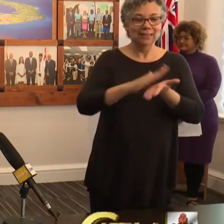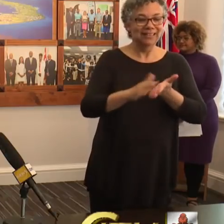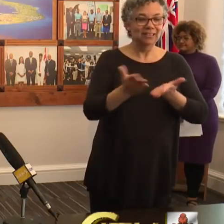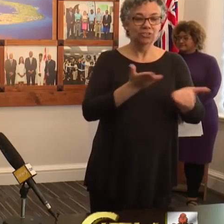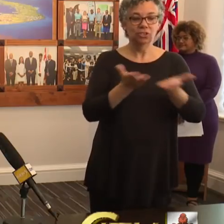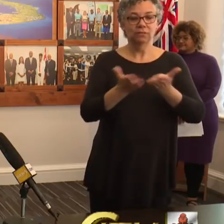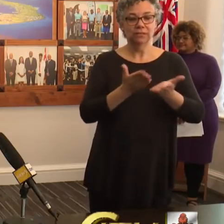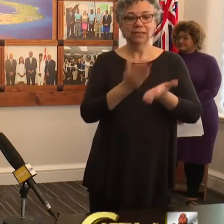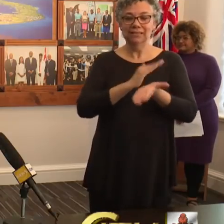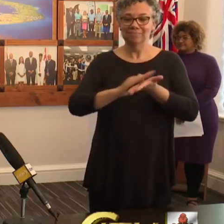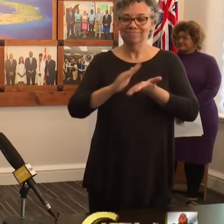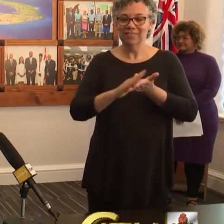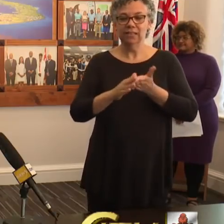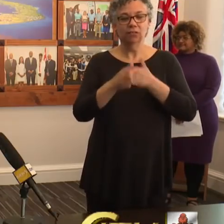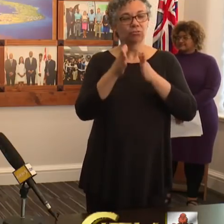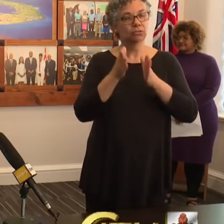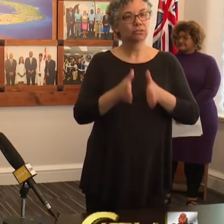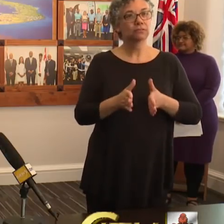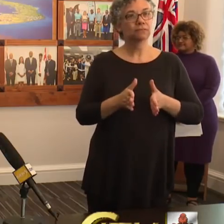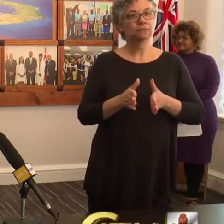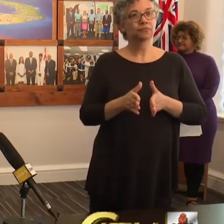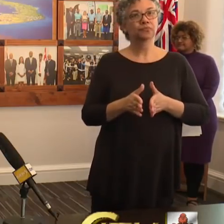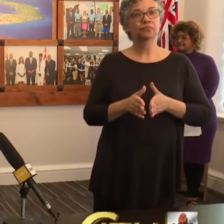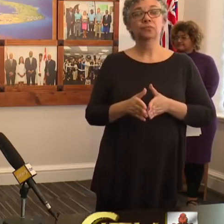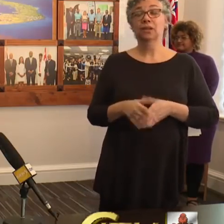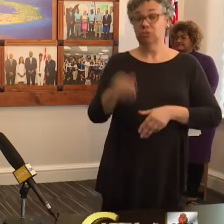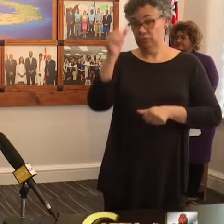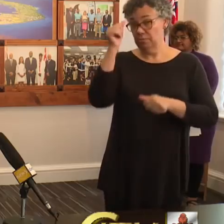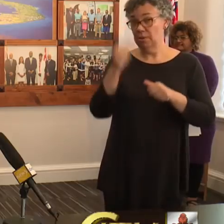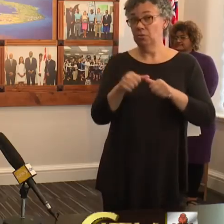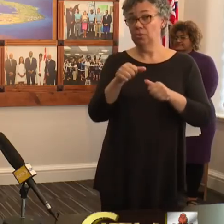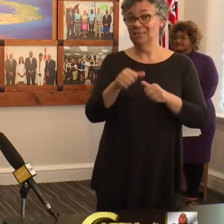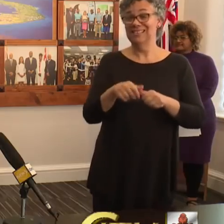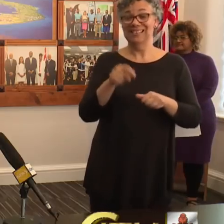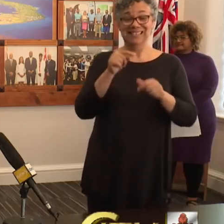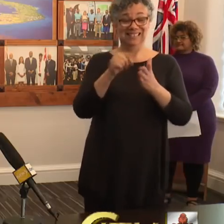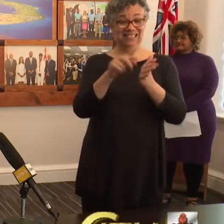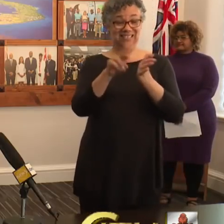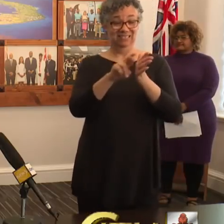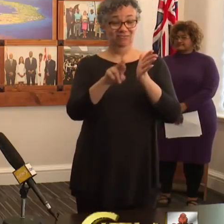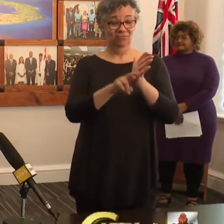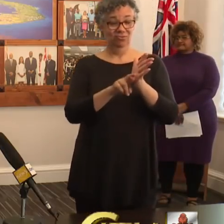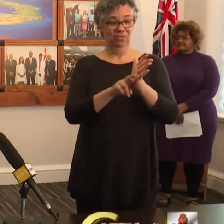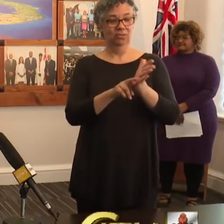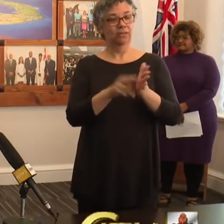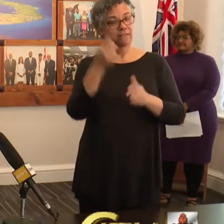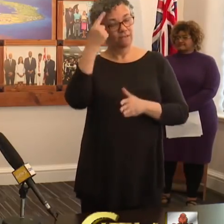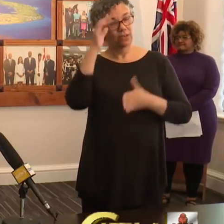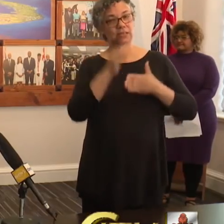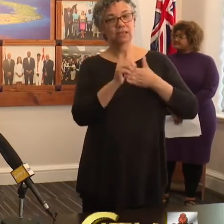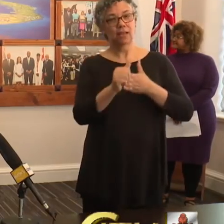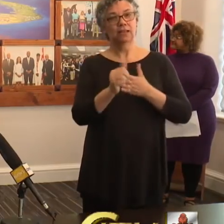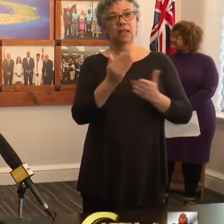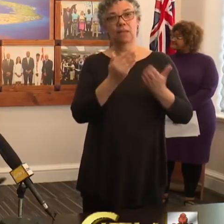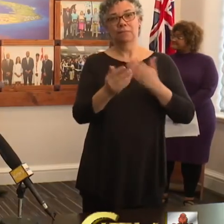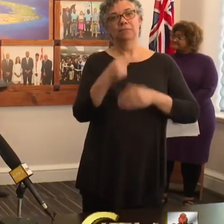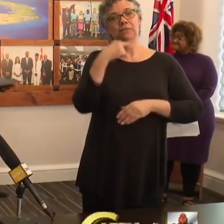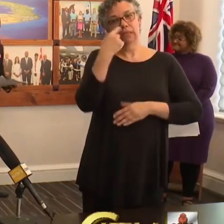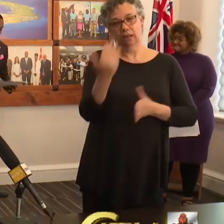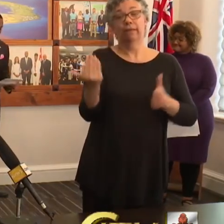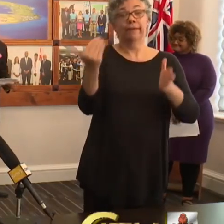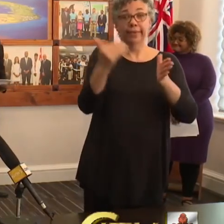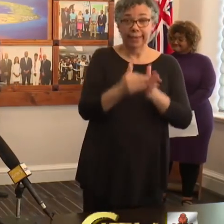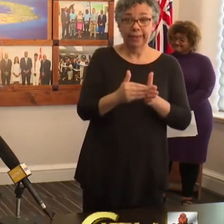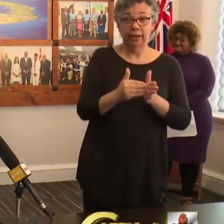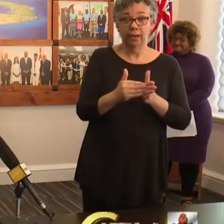workers. As a reminder, here are the key instructions under the shelter-in-place guidelines. This may be repetitive, but